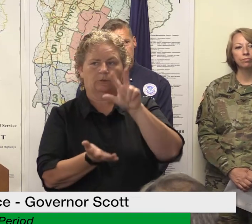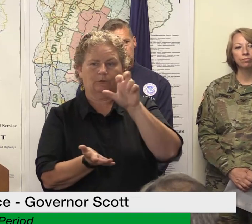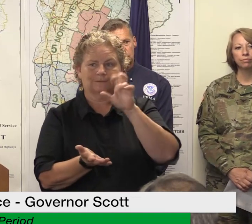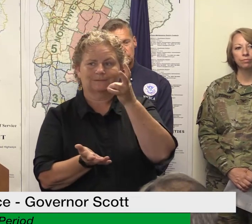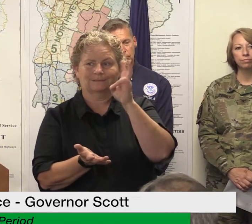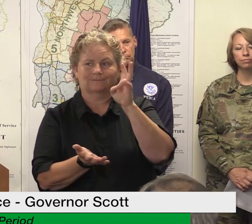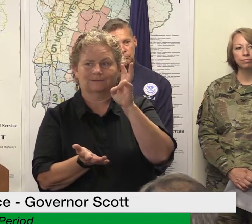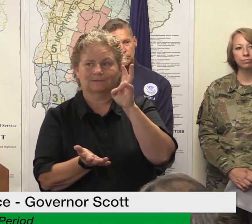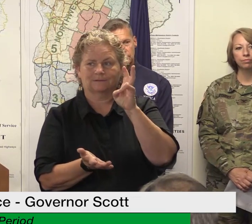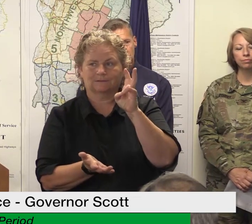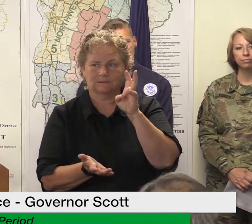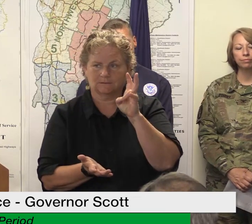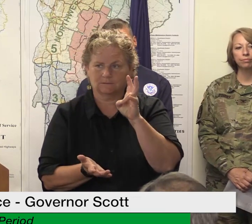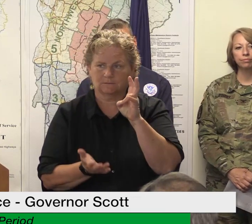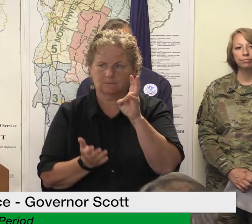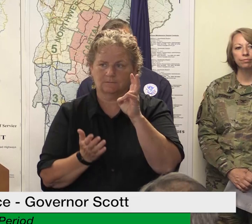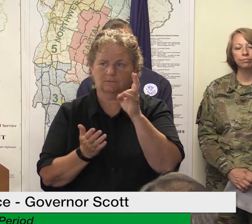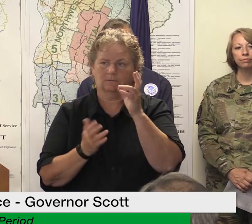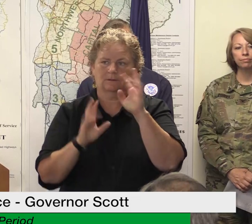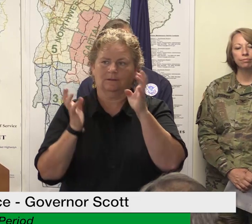reported some sort of damage